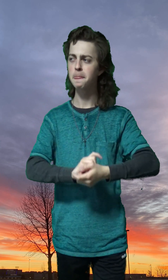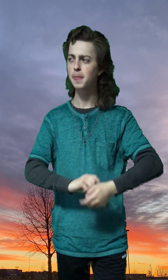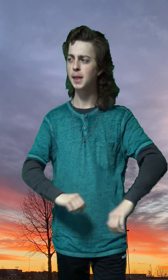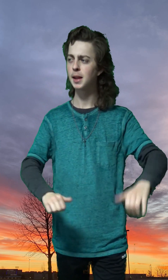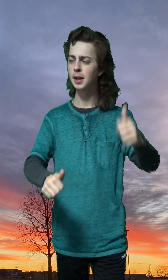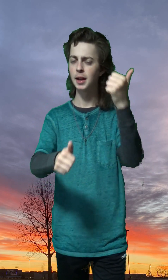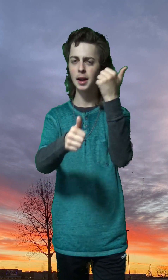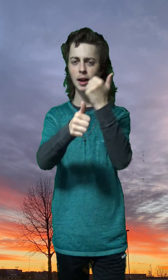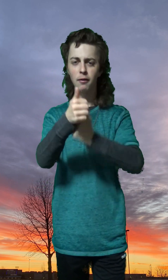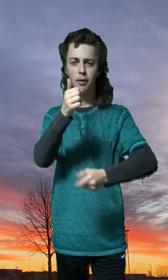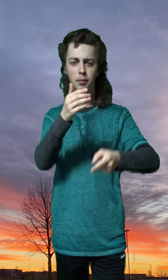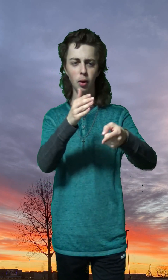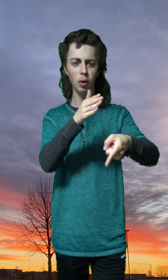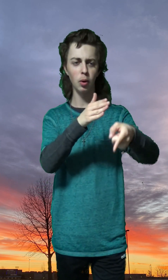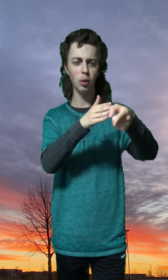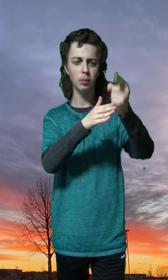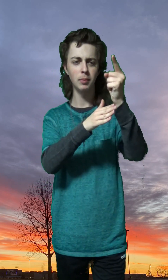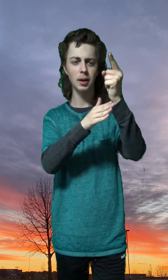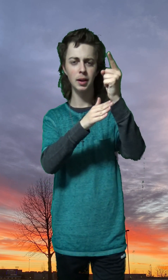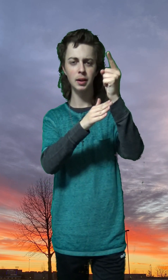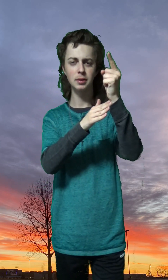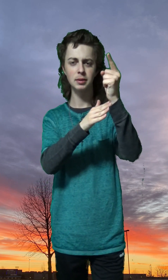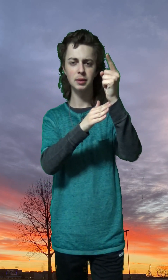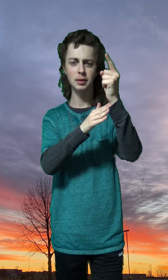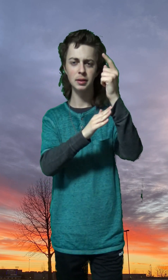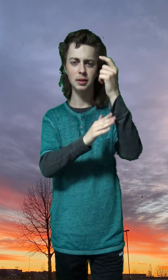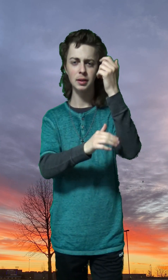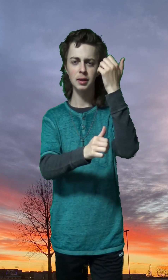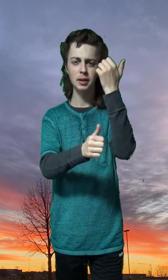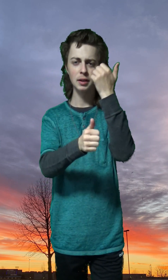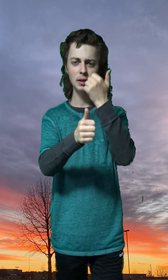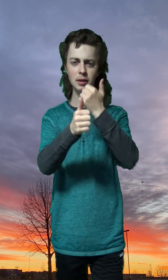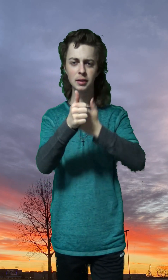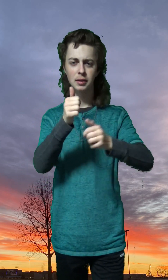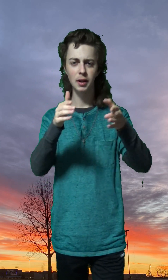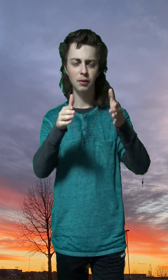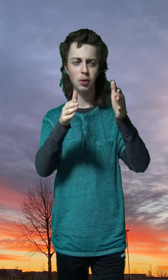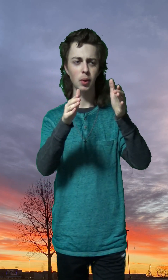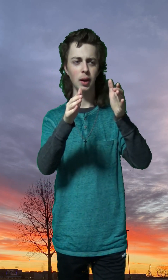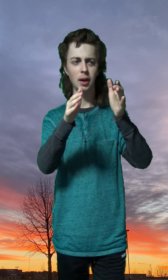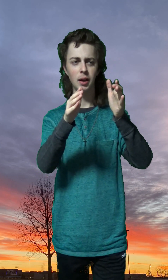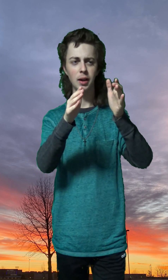In every moment In every way